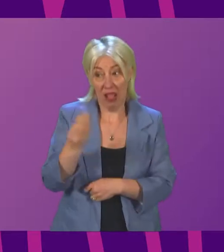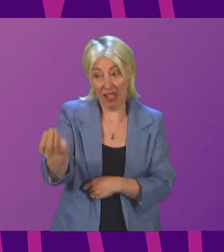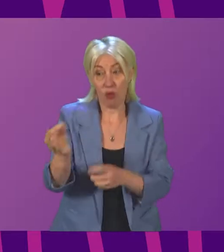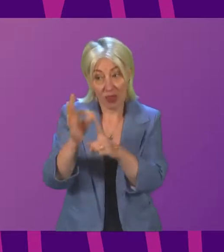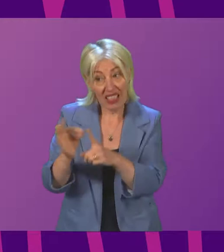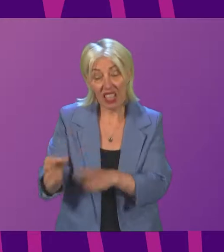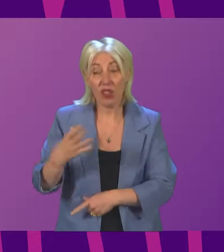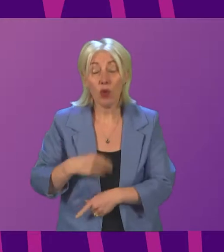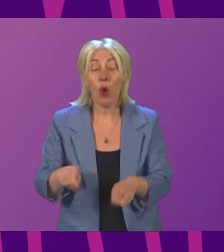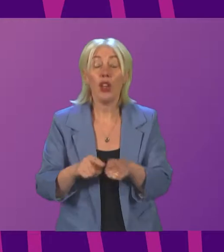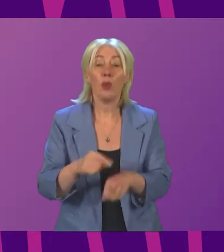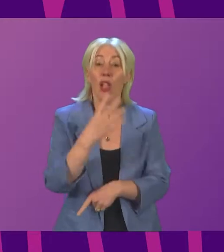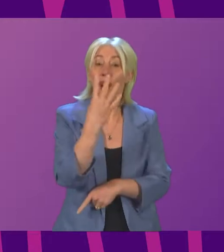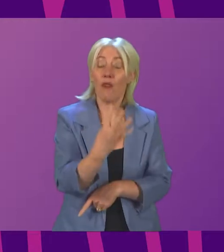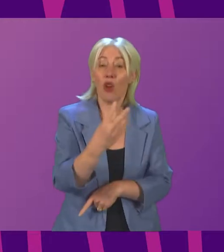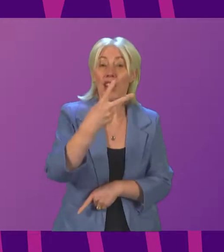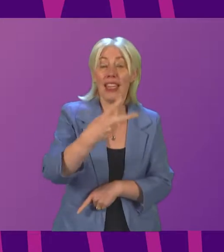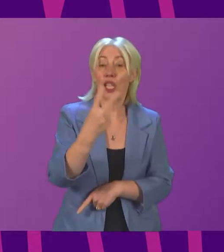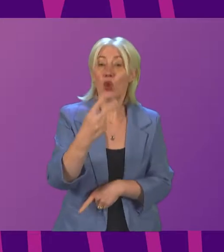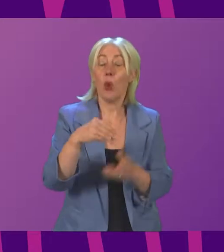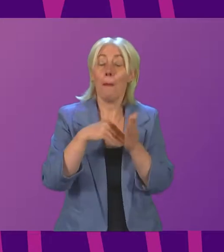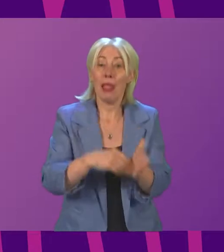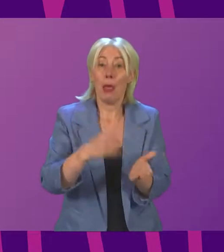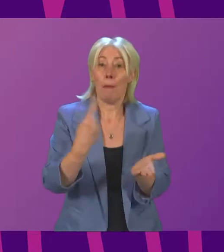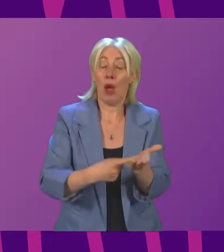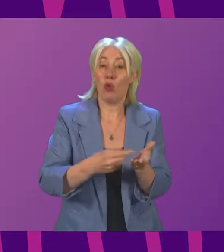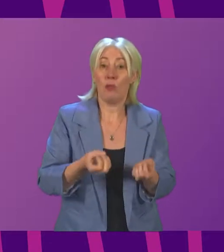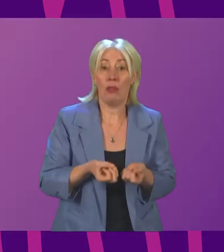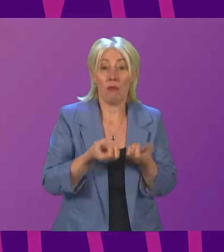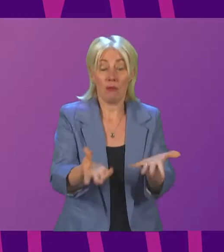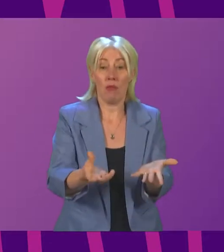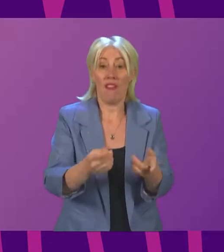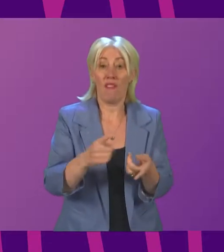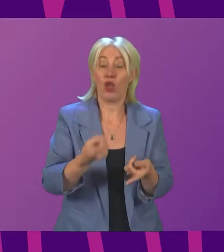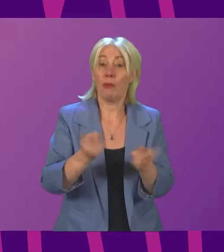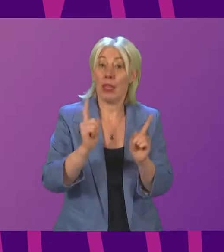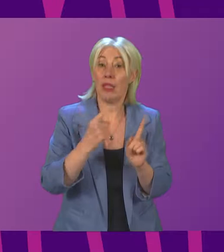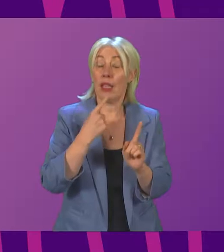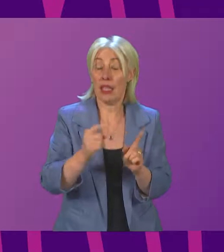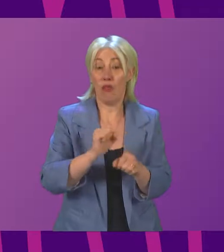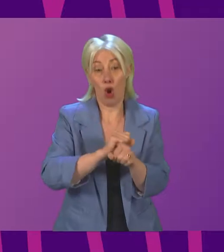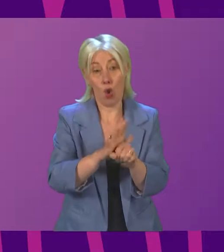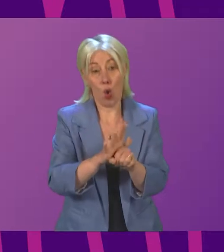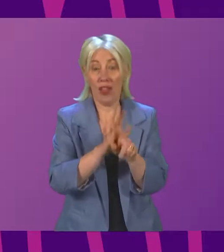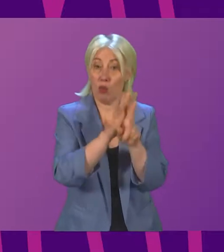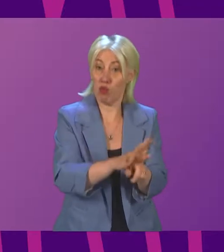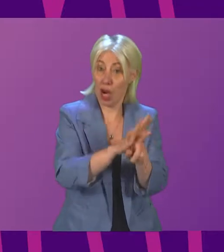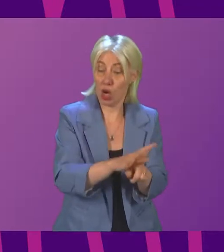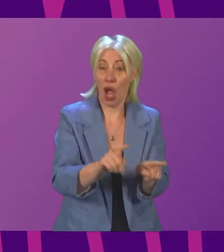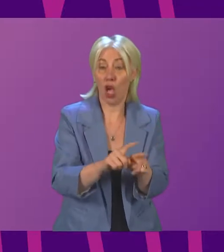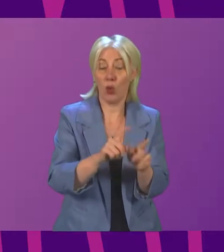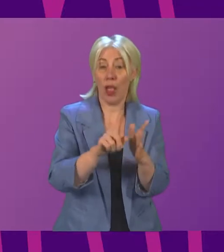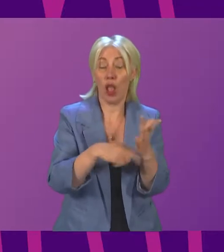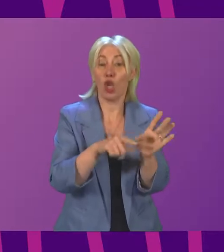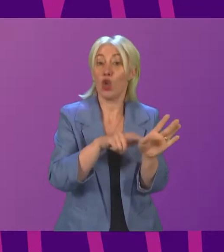The First Minister announced £482 million recently in terms of helping with COVID pressures. I announced in July an